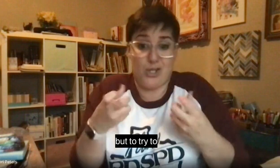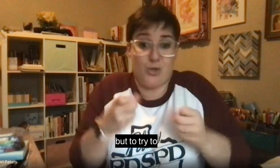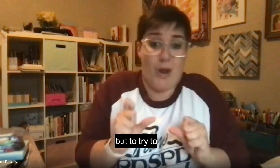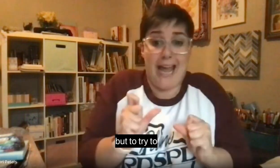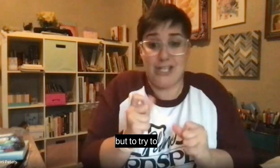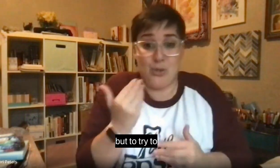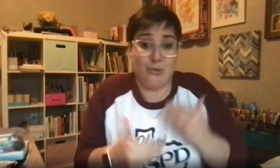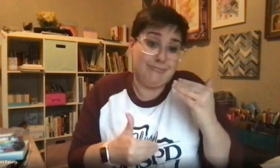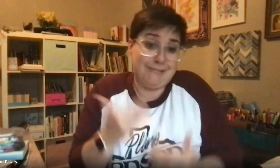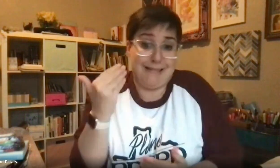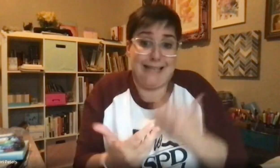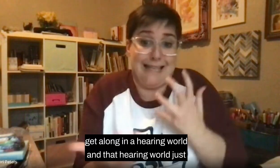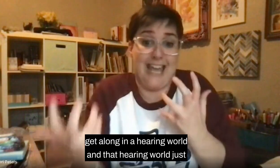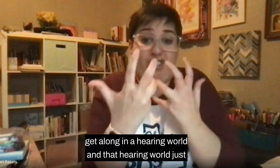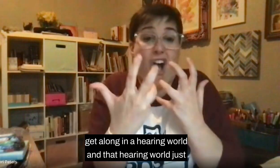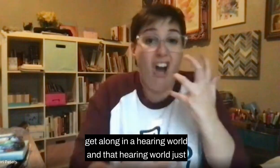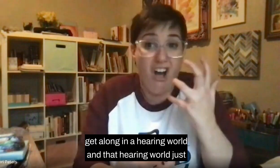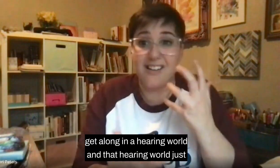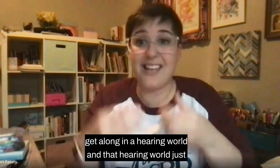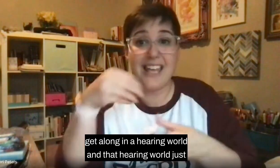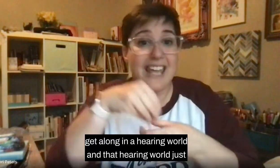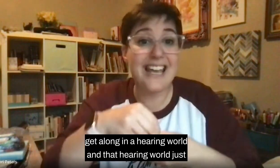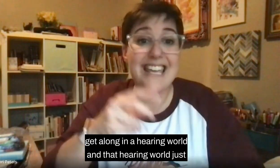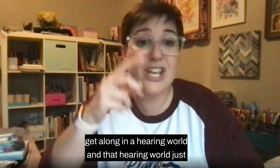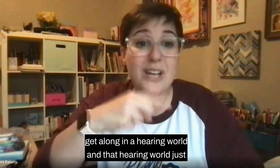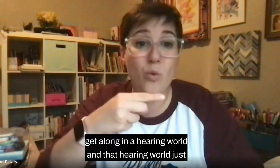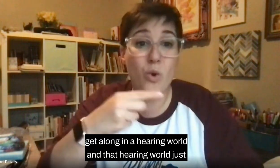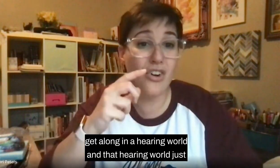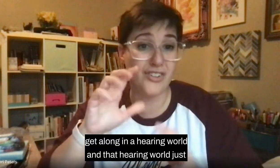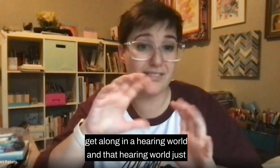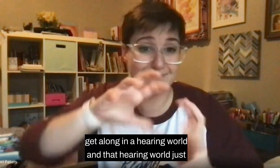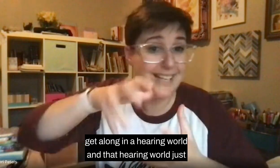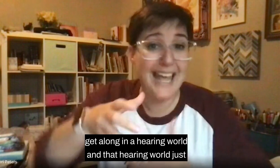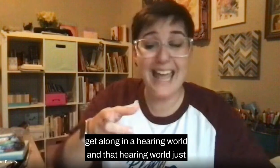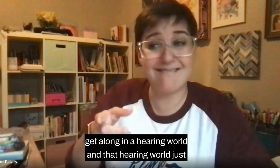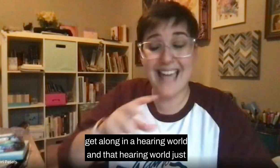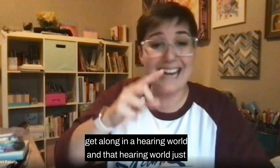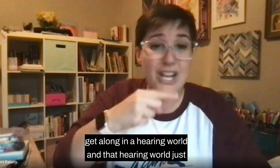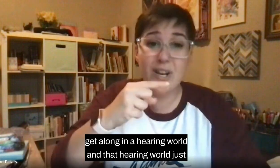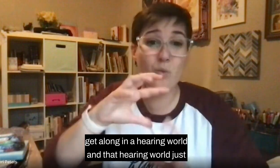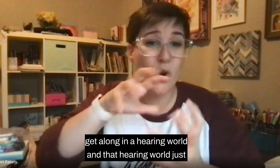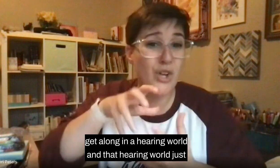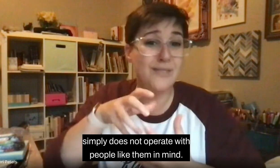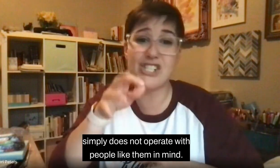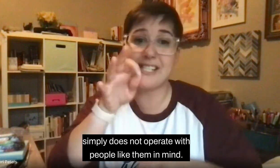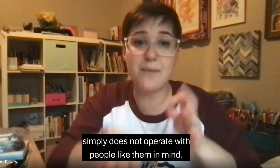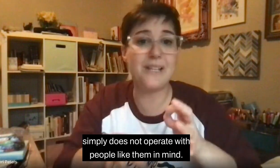try to get along in a hearing world. And that hearing world just simply does